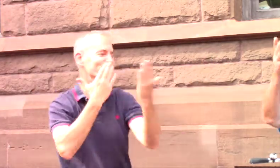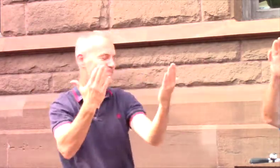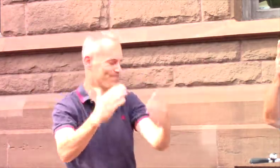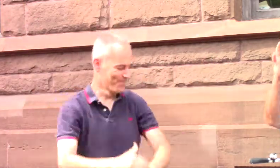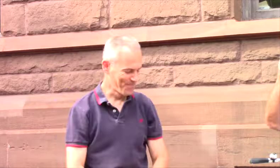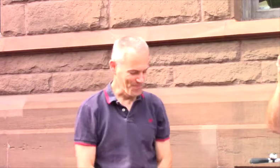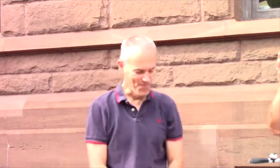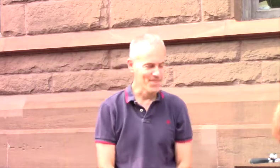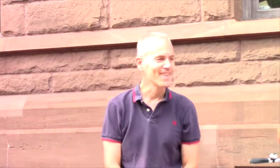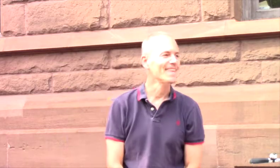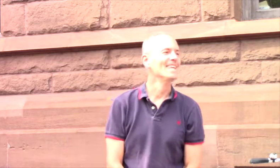of the Deaf community.